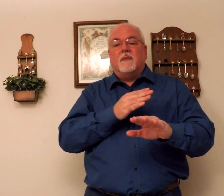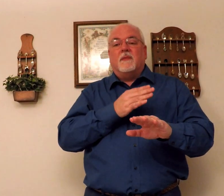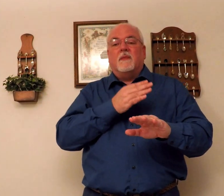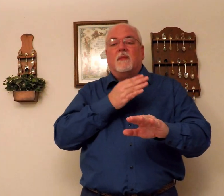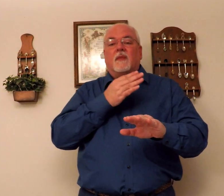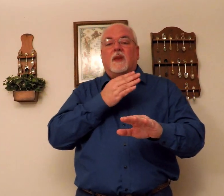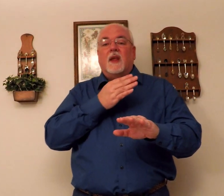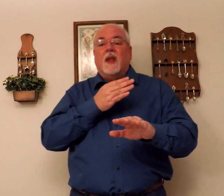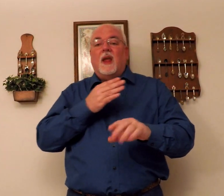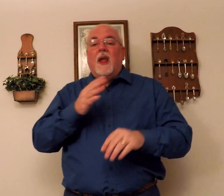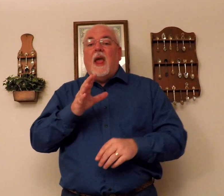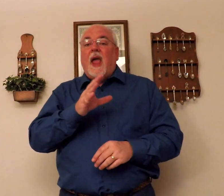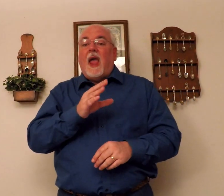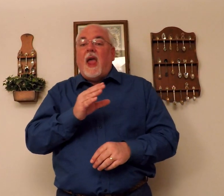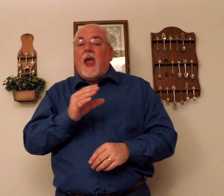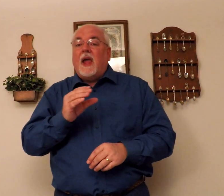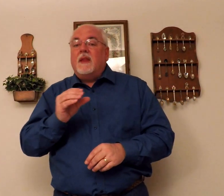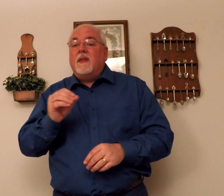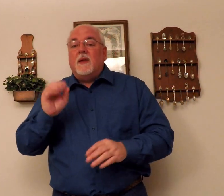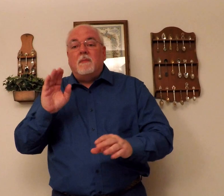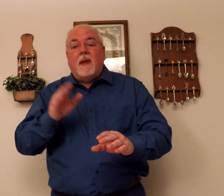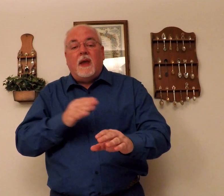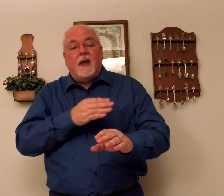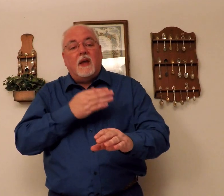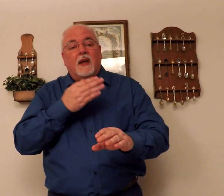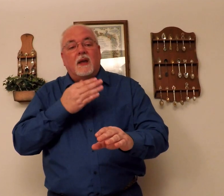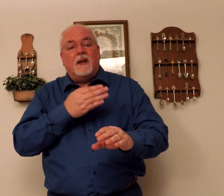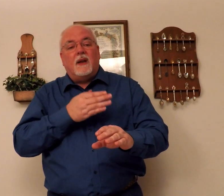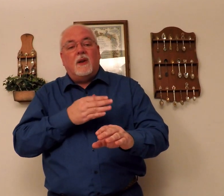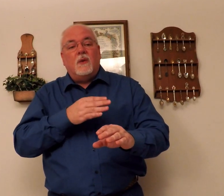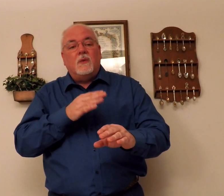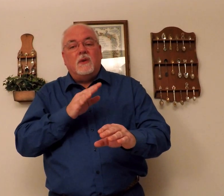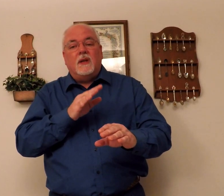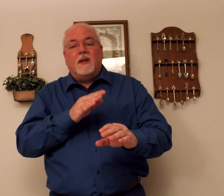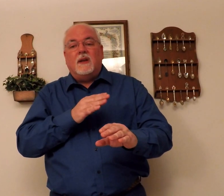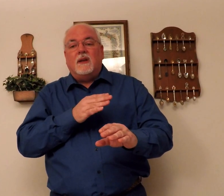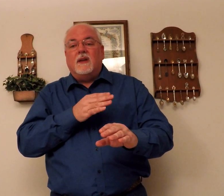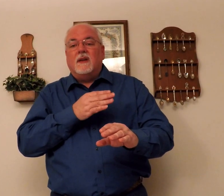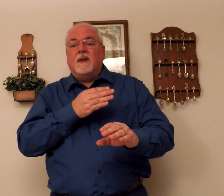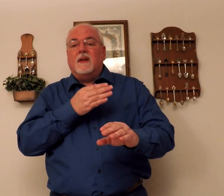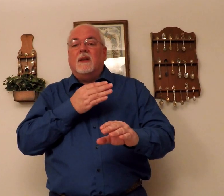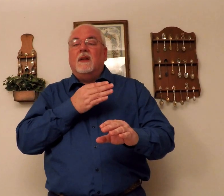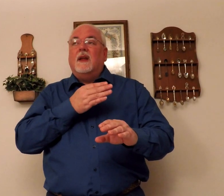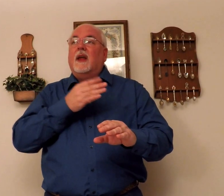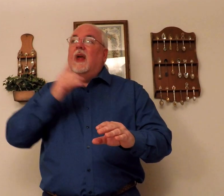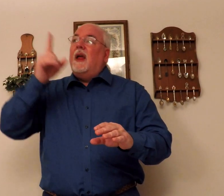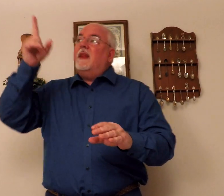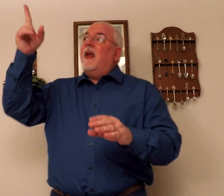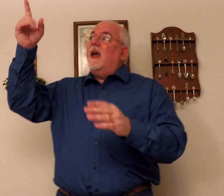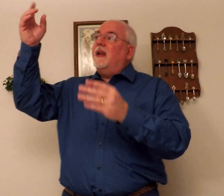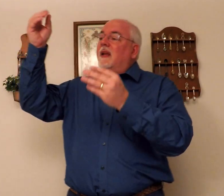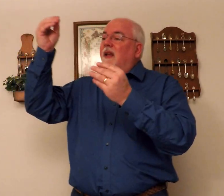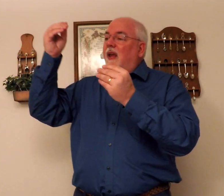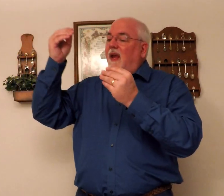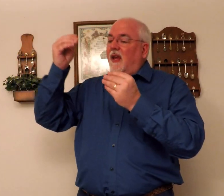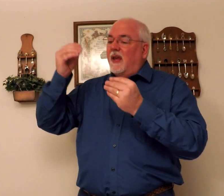and the melody that he gave